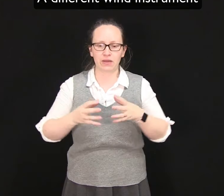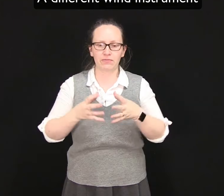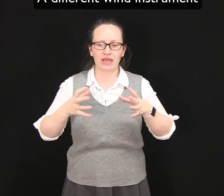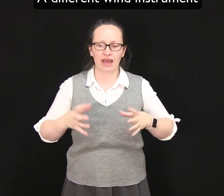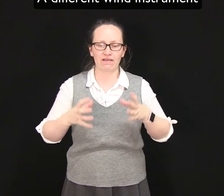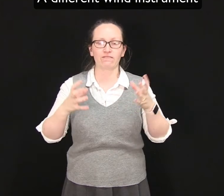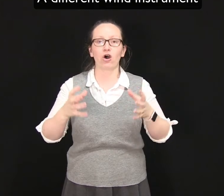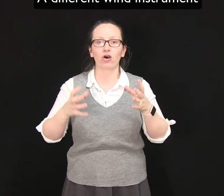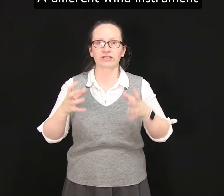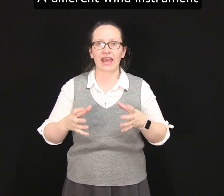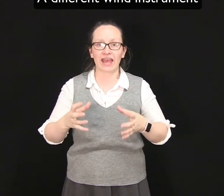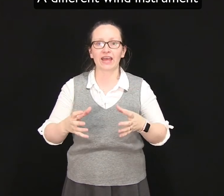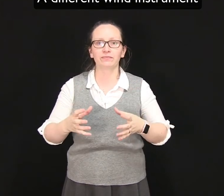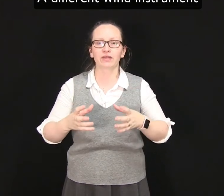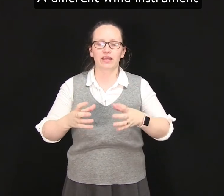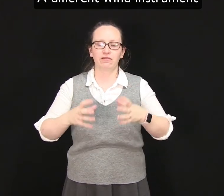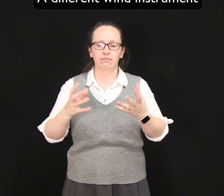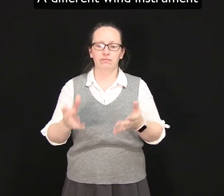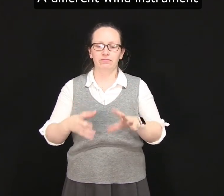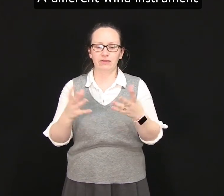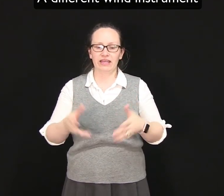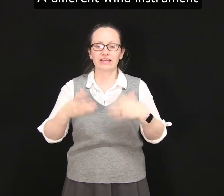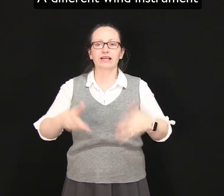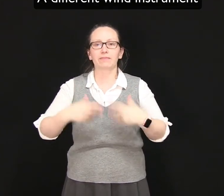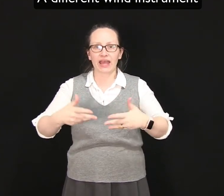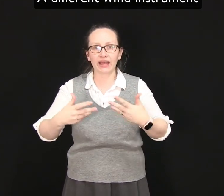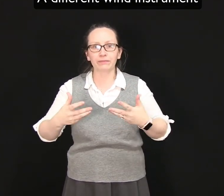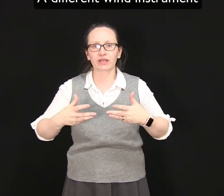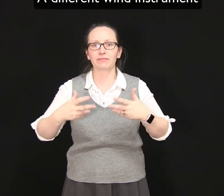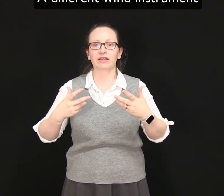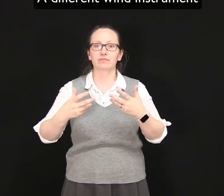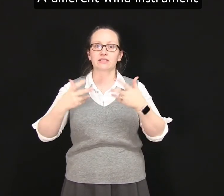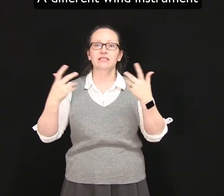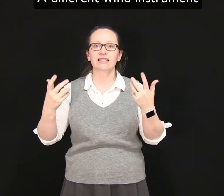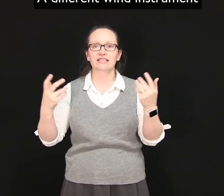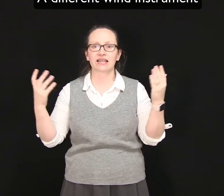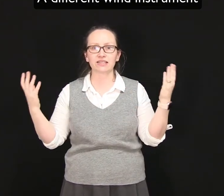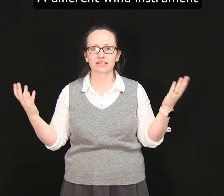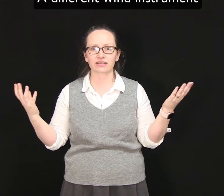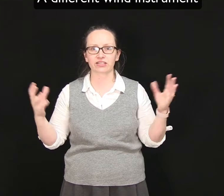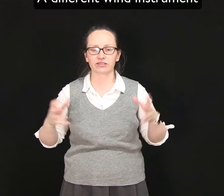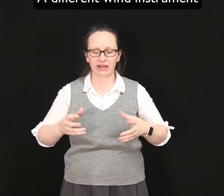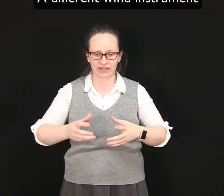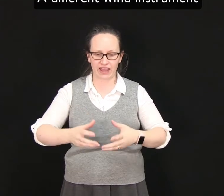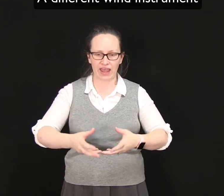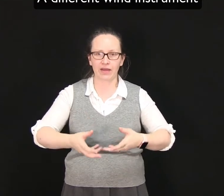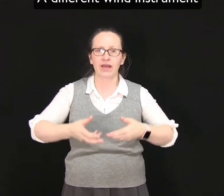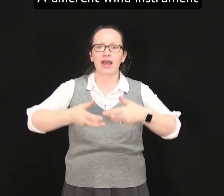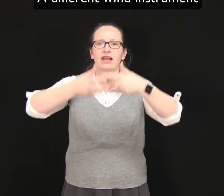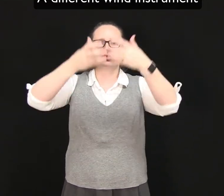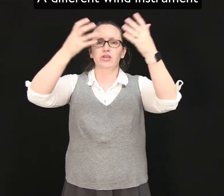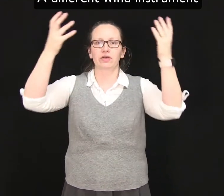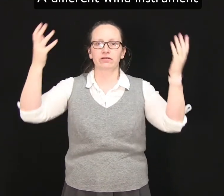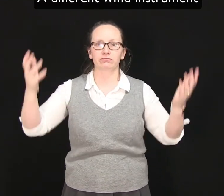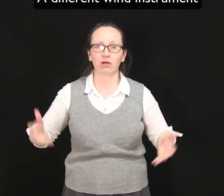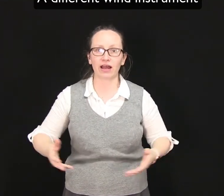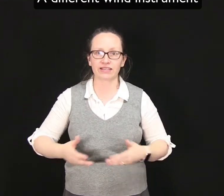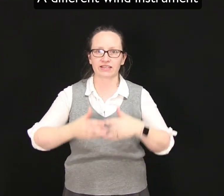when we have hot air if if we heat up air it becomes less dense than the surrounding air and so it rises